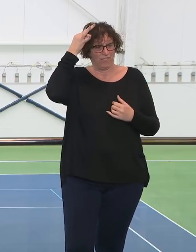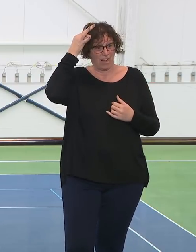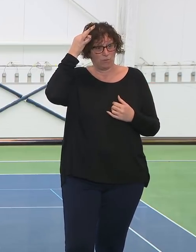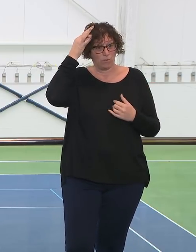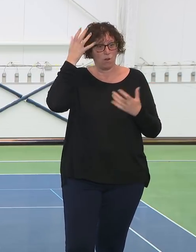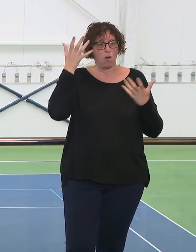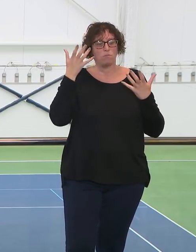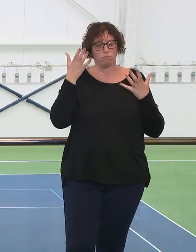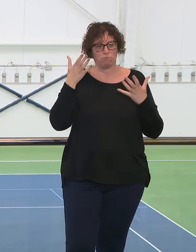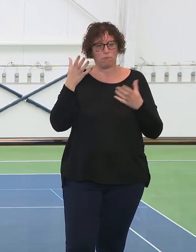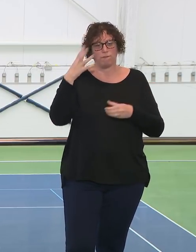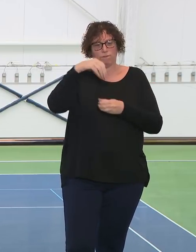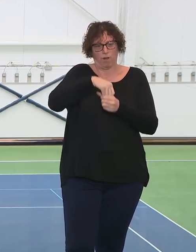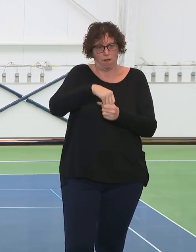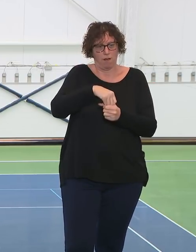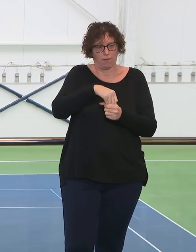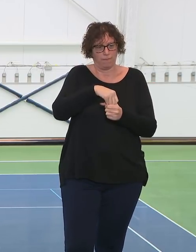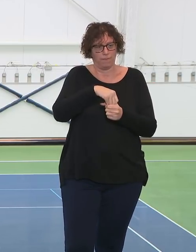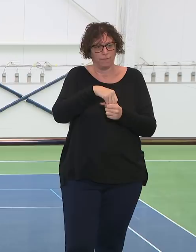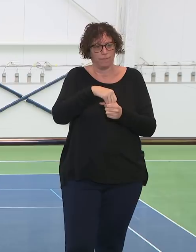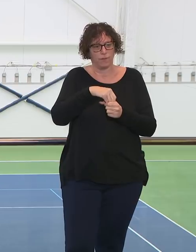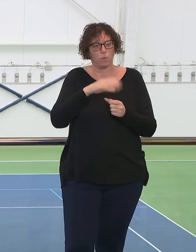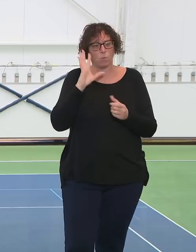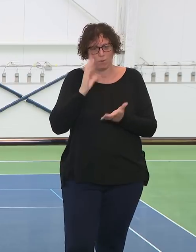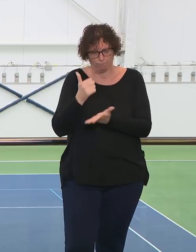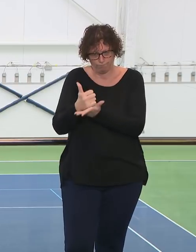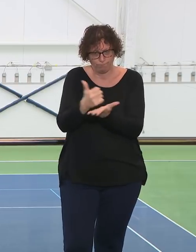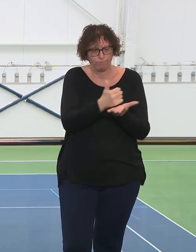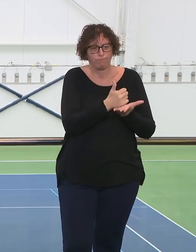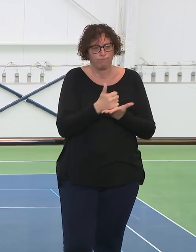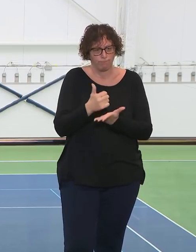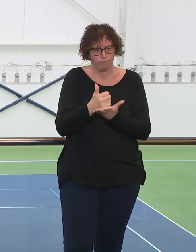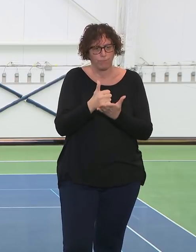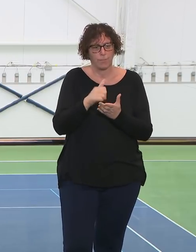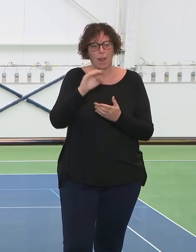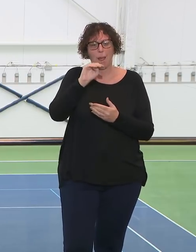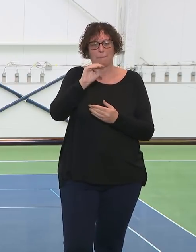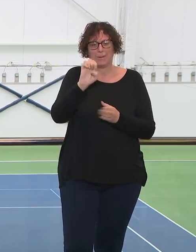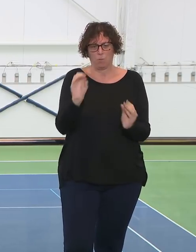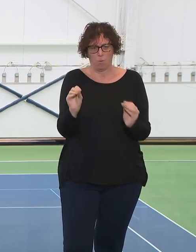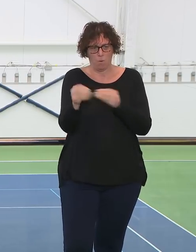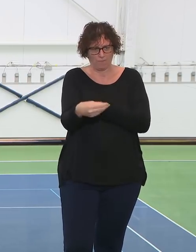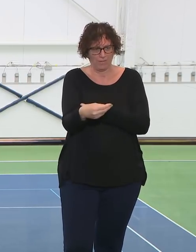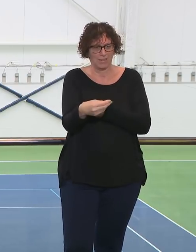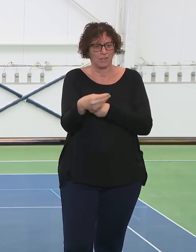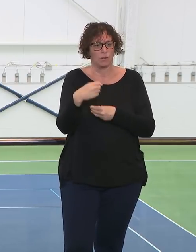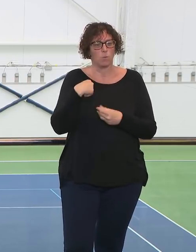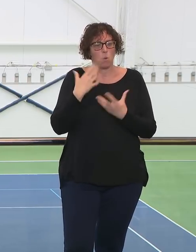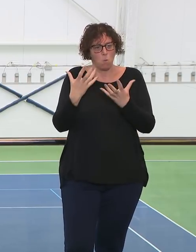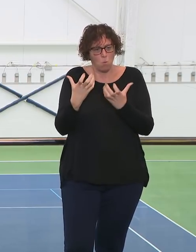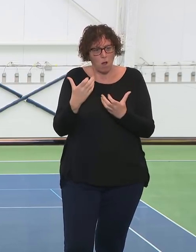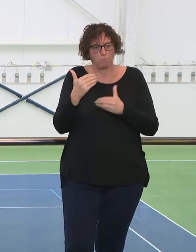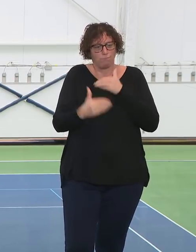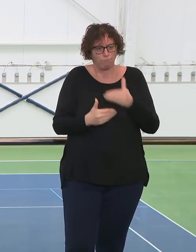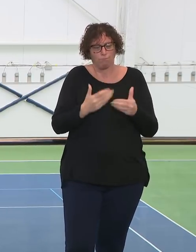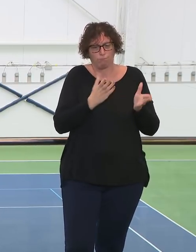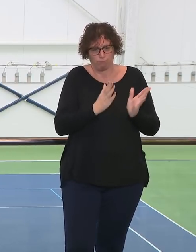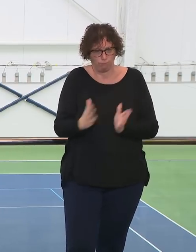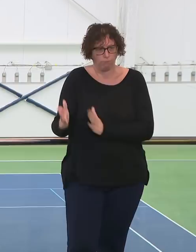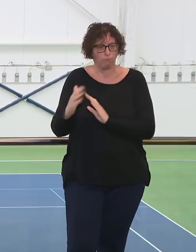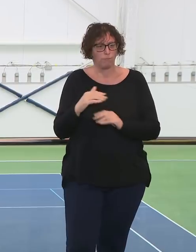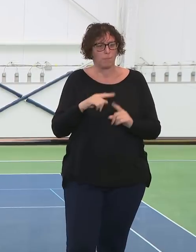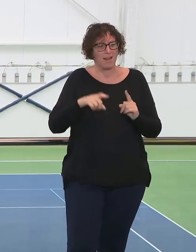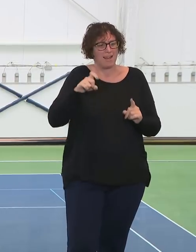get it to be the way it should be, as quick and respectful as it should be, but that's what we're going to do. See if there's anything else. Yes. On